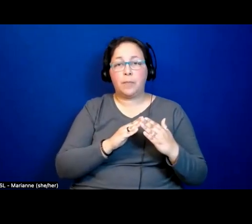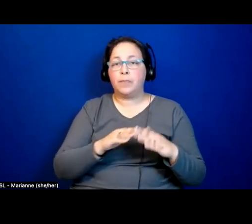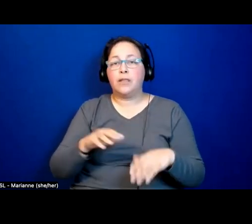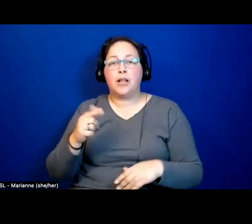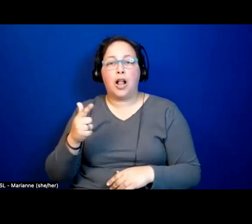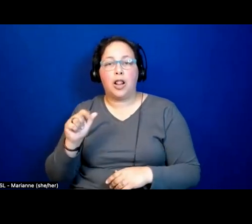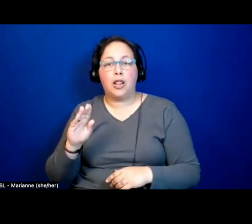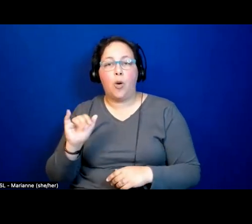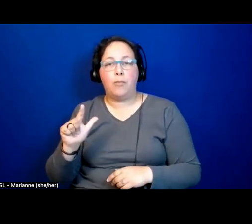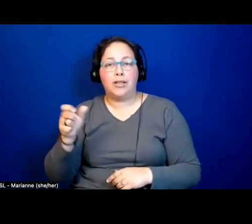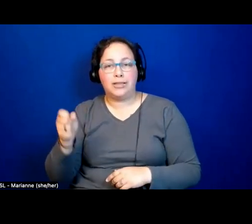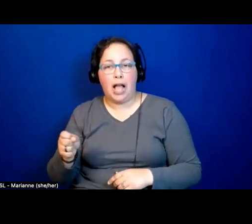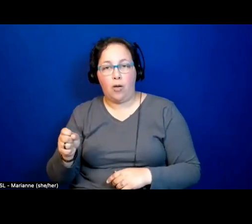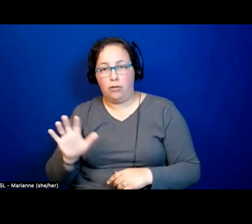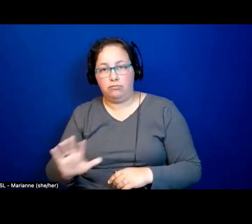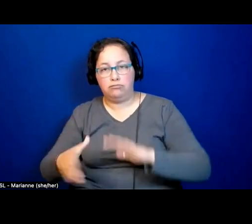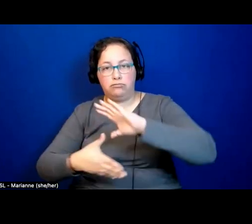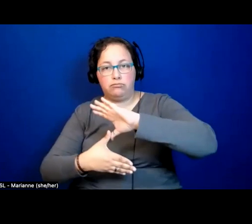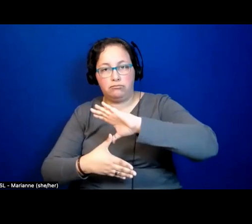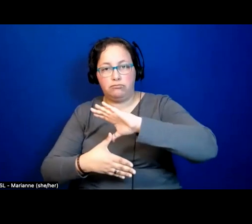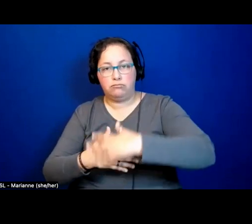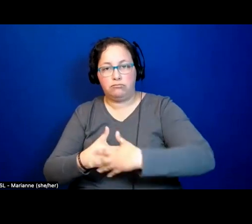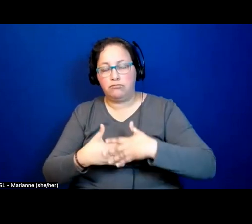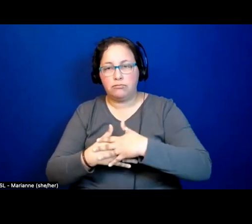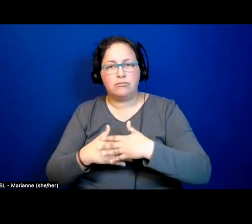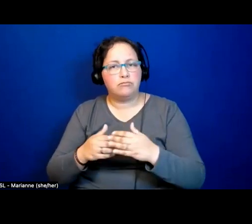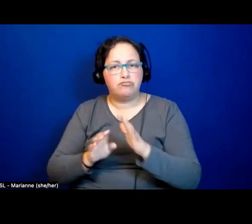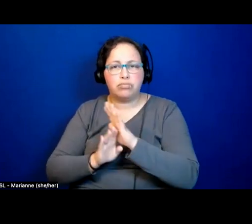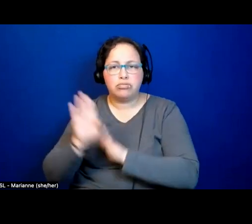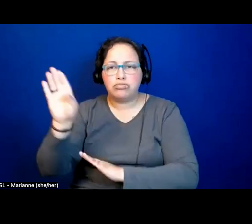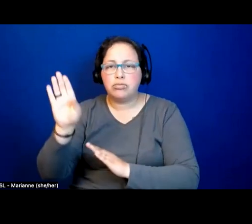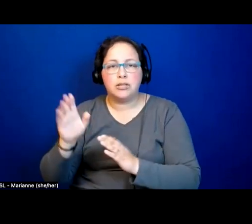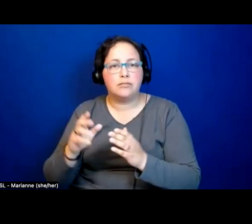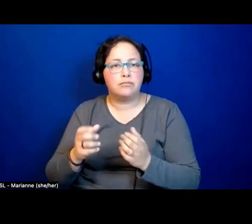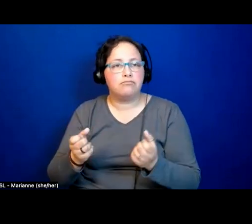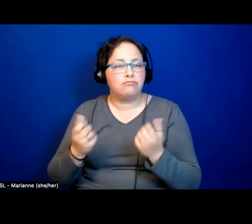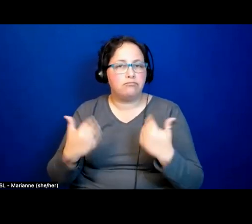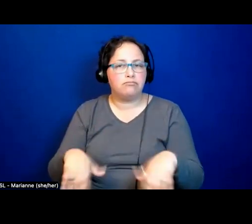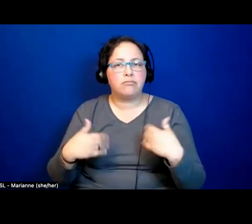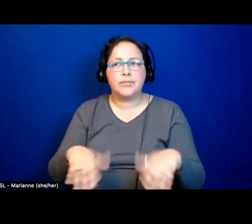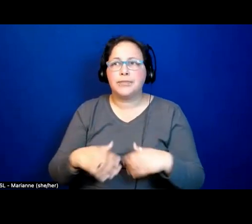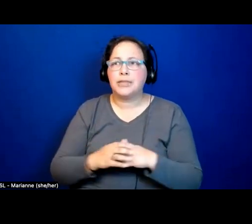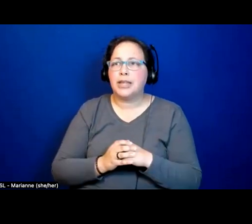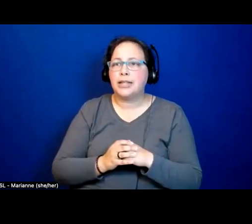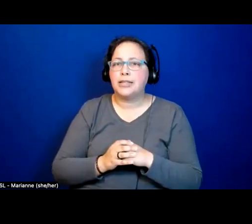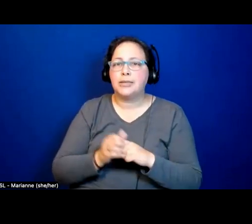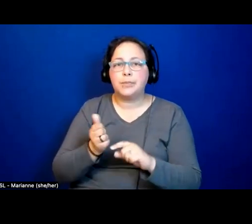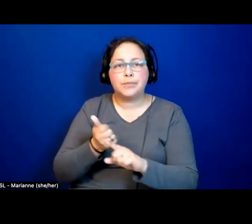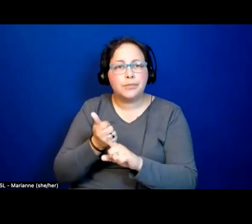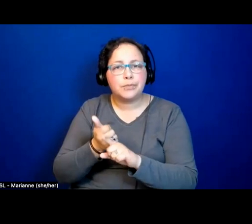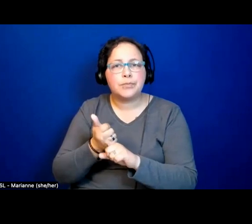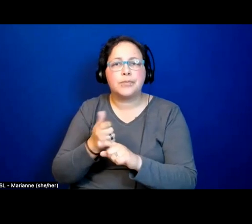grown so much through the self-built structures